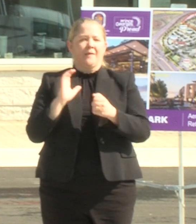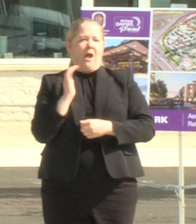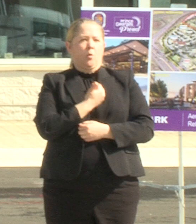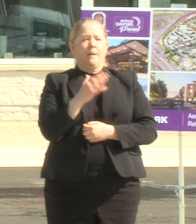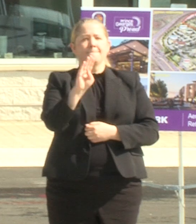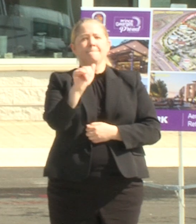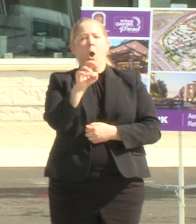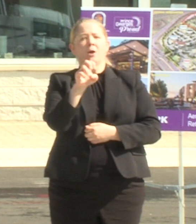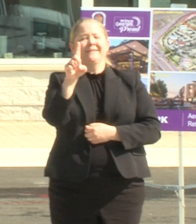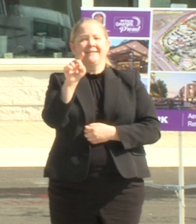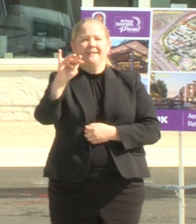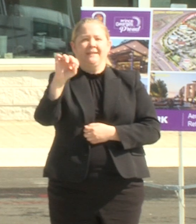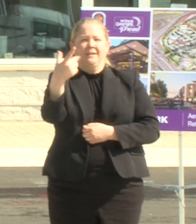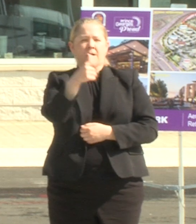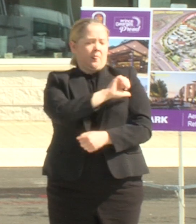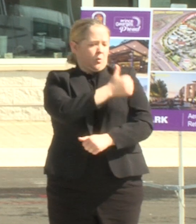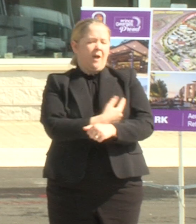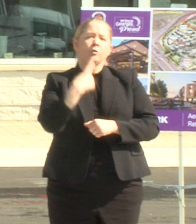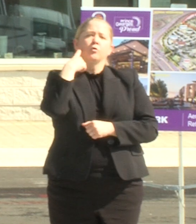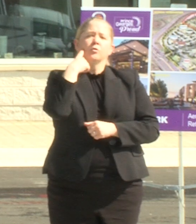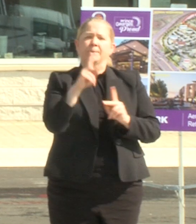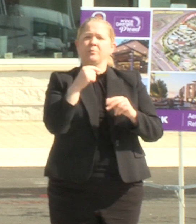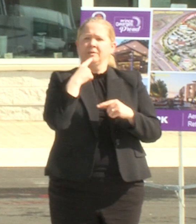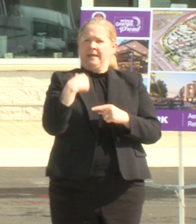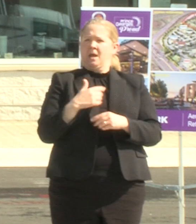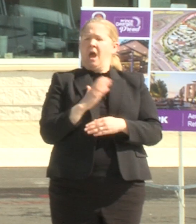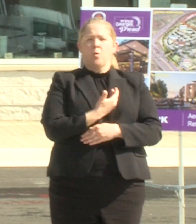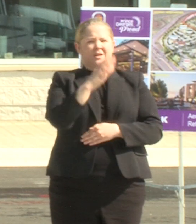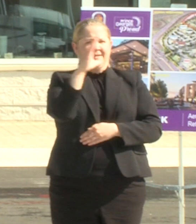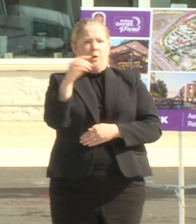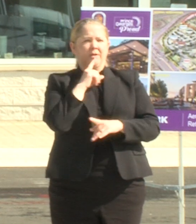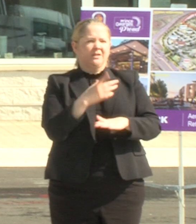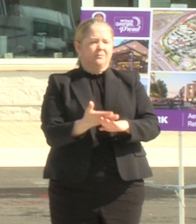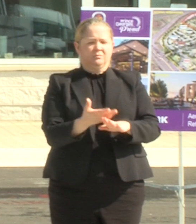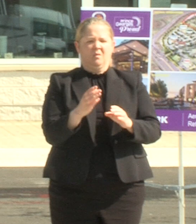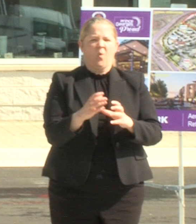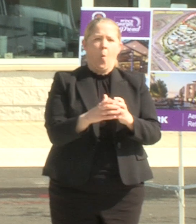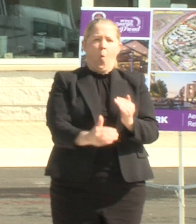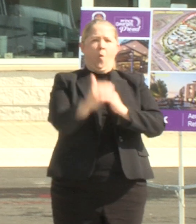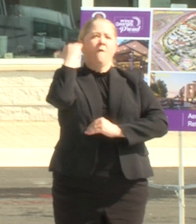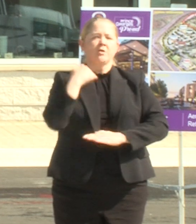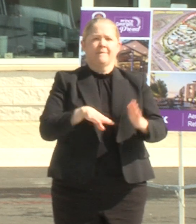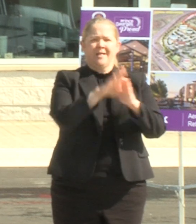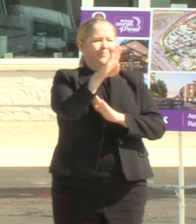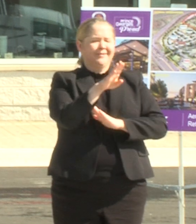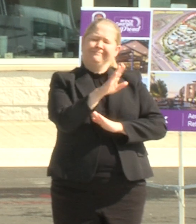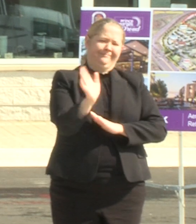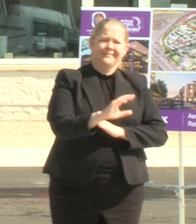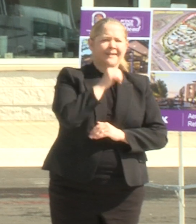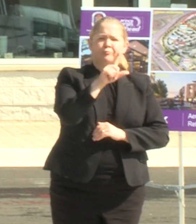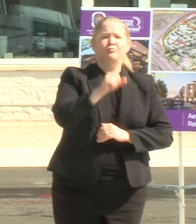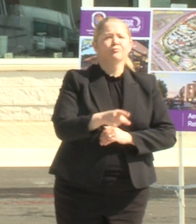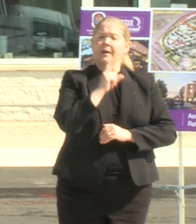I've heard people say that our county is overdeveloped but nothing could be further from the truth in fact the fact is